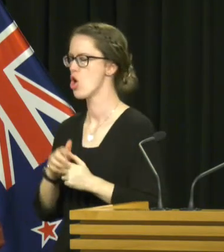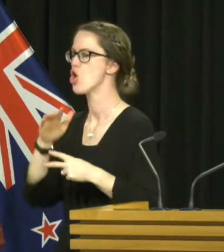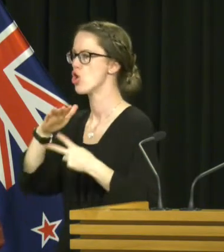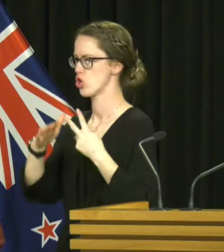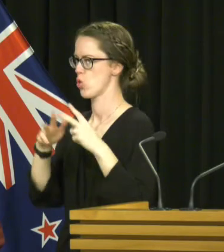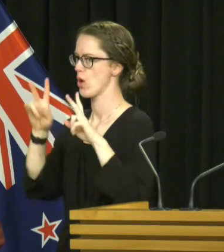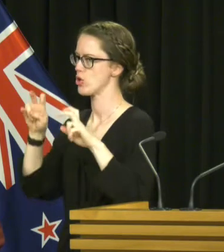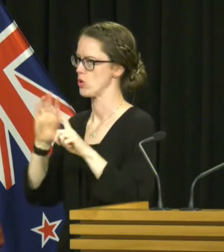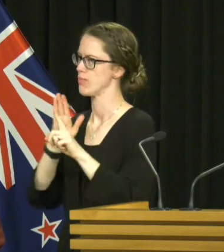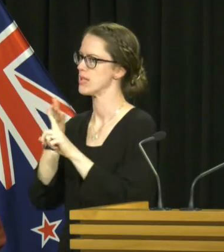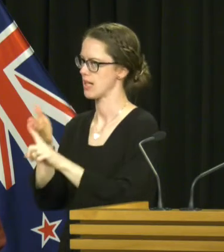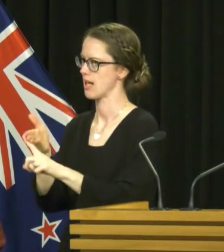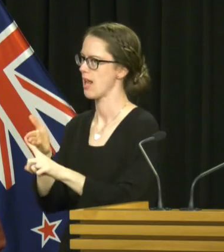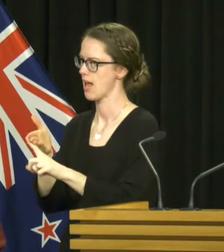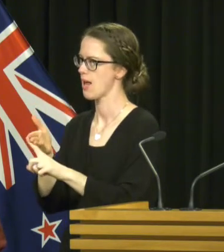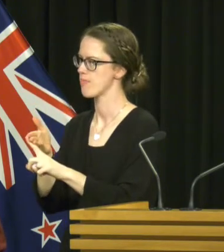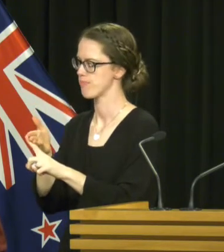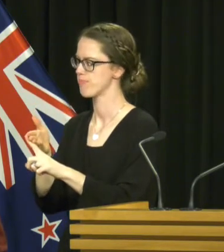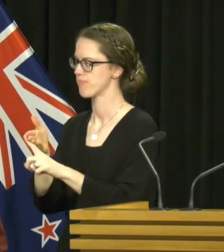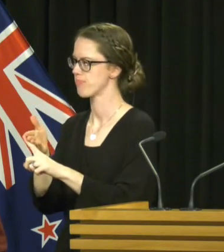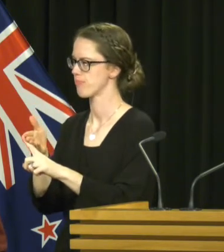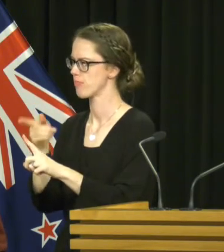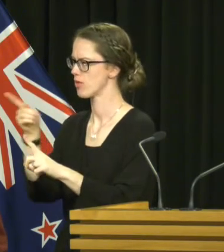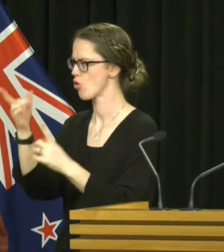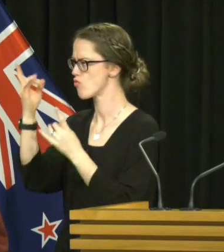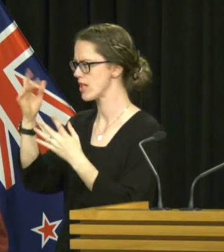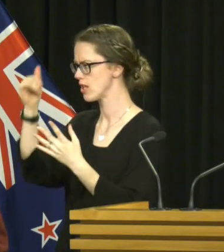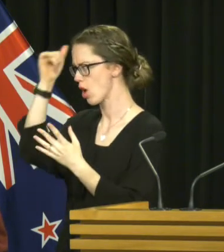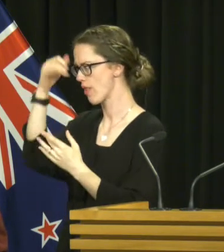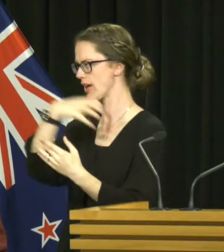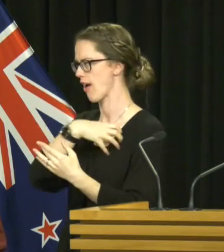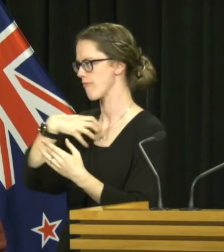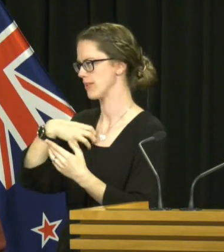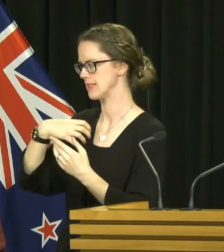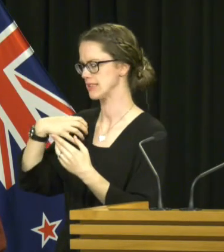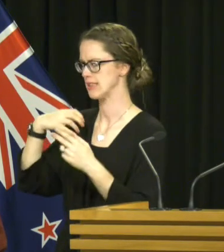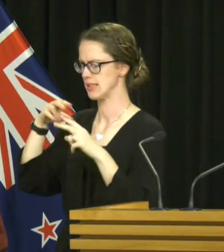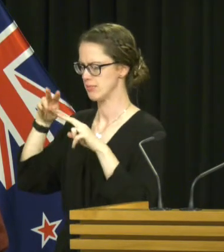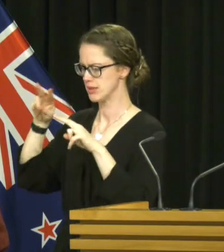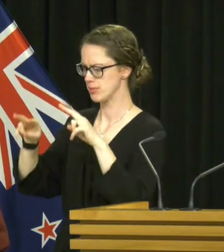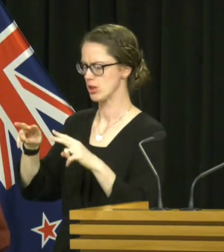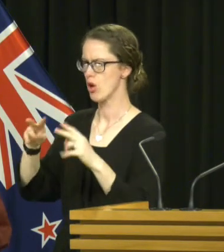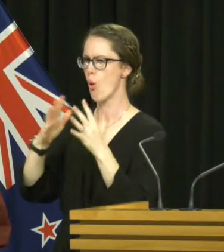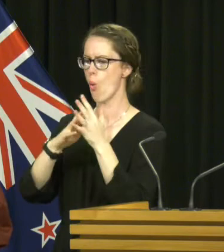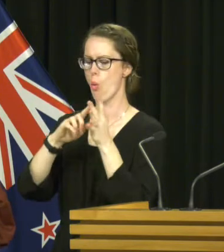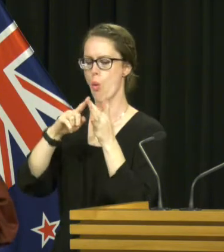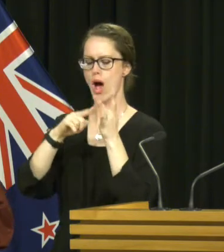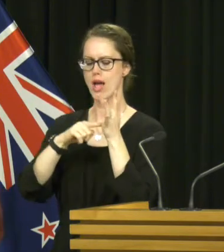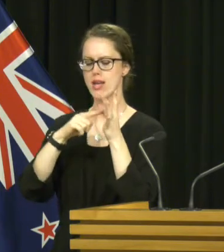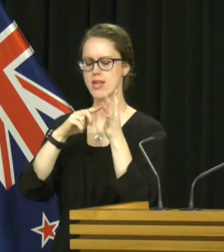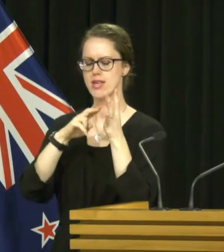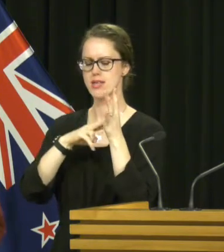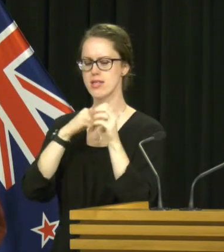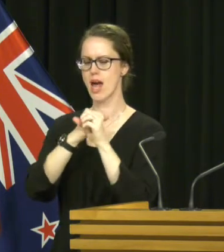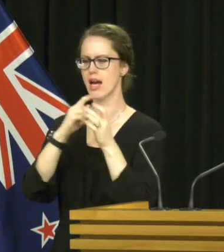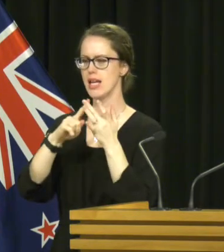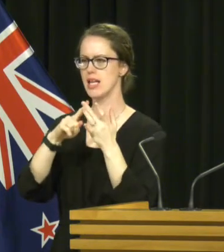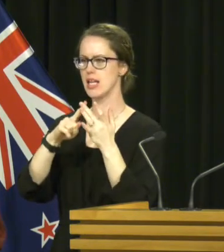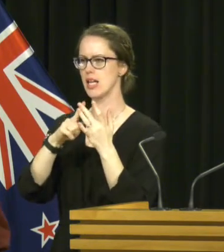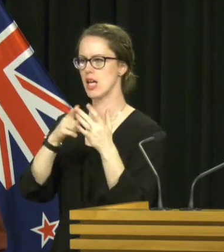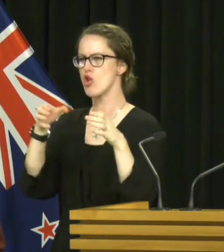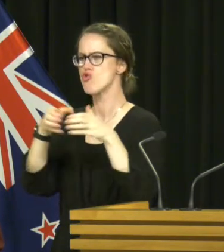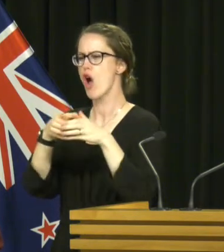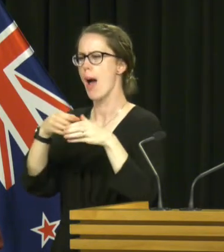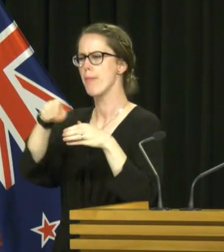issues in particular. We will already know the government's position. The Waitangi Tribunal hasn't necessarily factored in